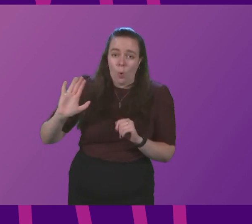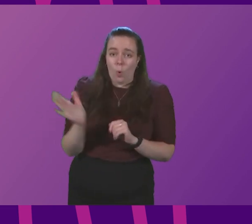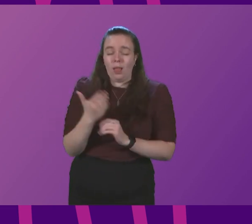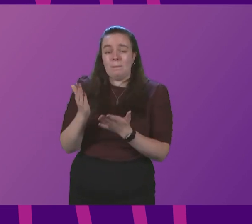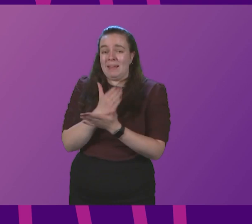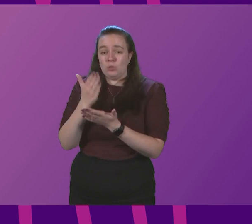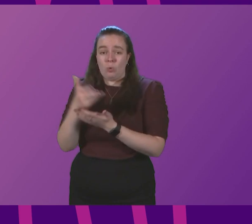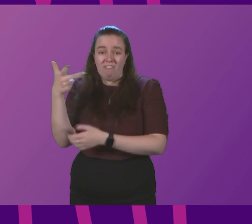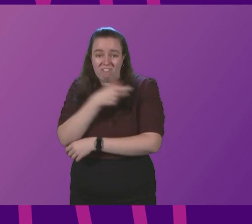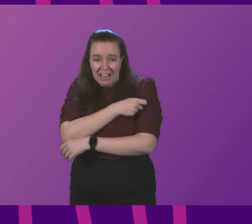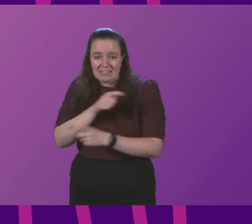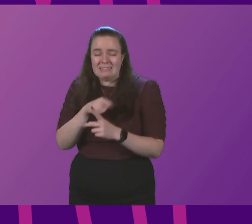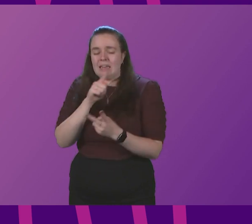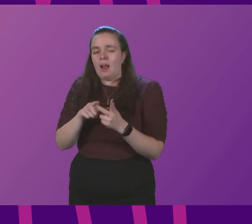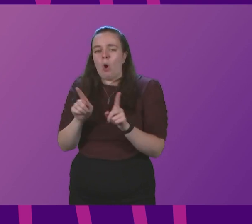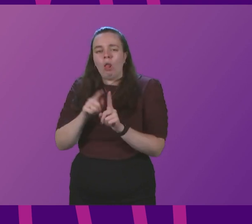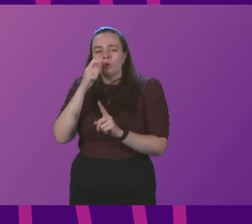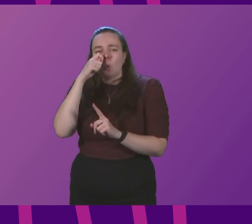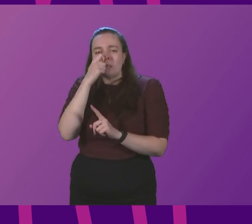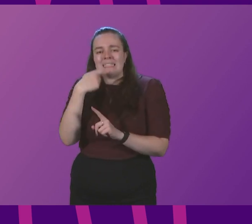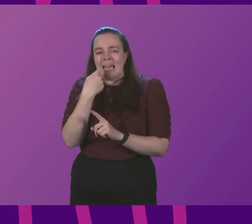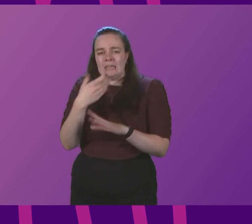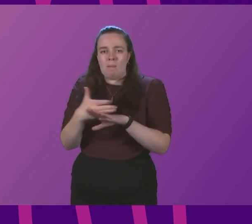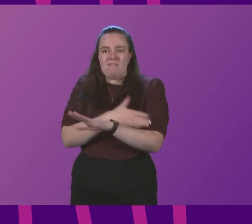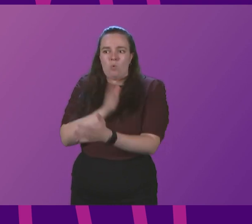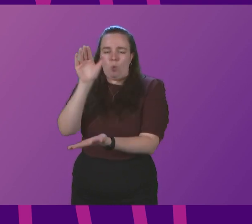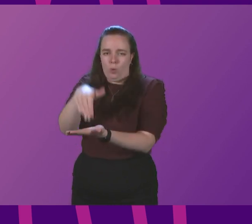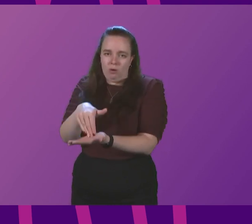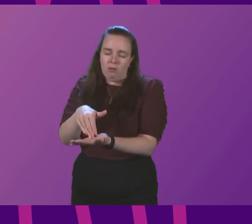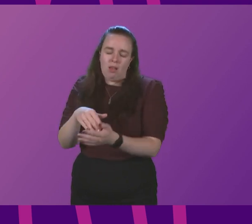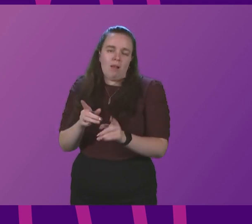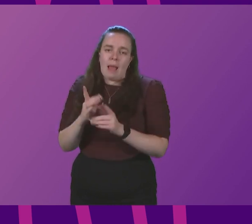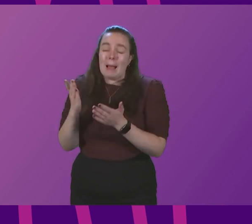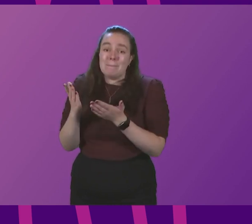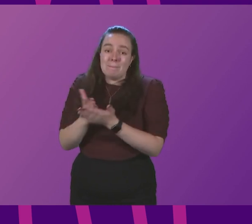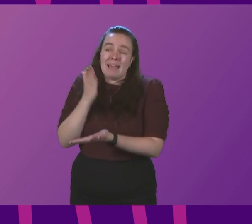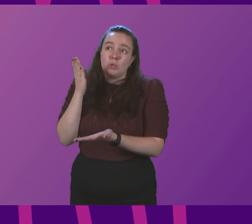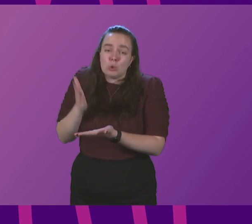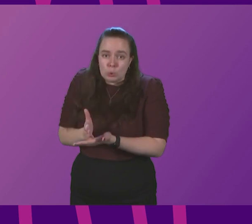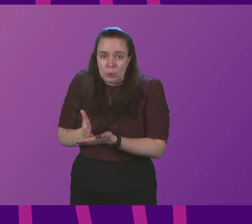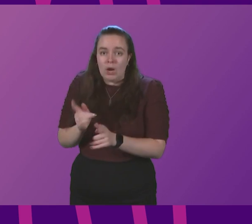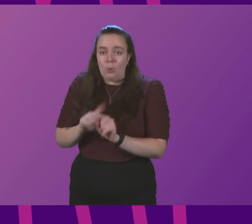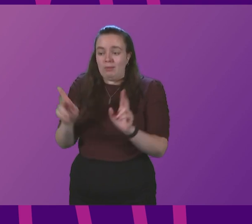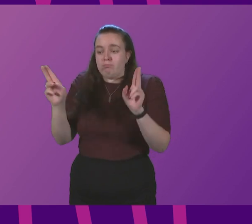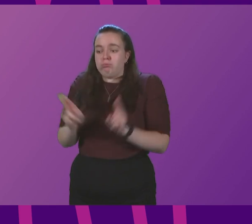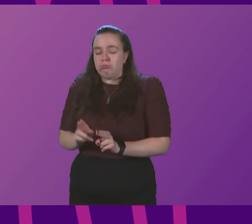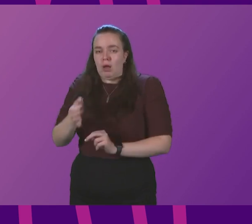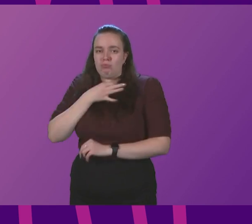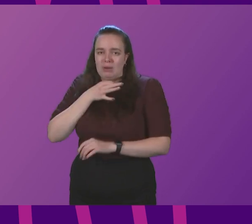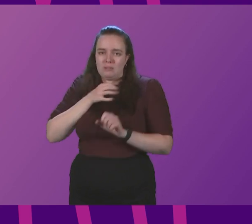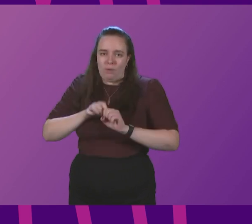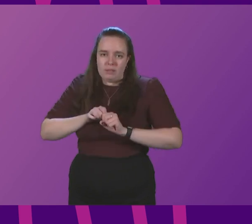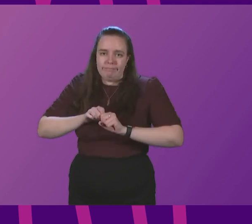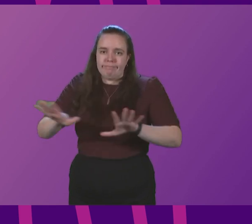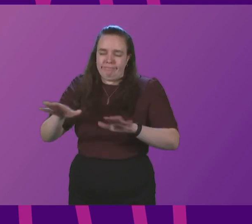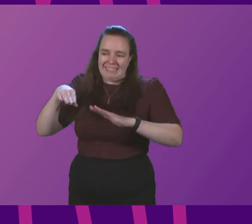vaccinated and to make sure you test yourself before you go. That makes sure we minimise the risk of the virus getting